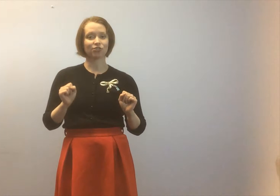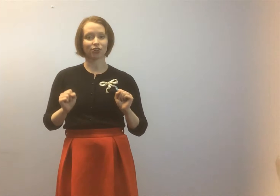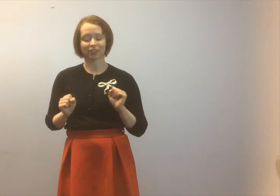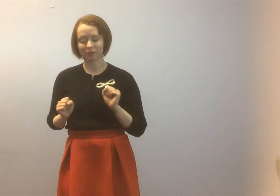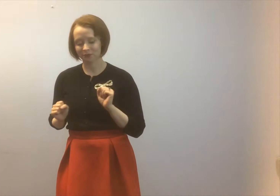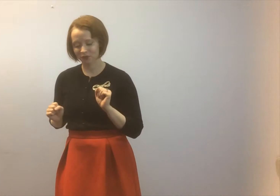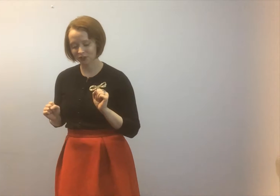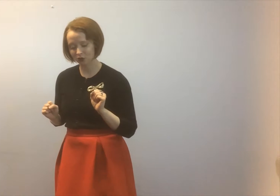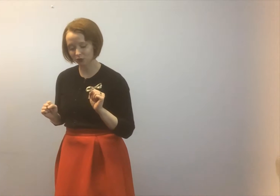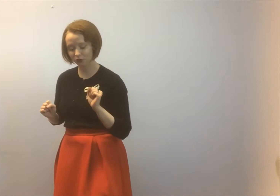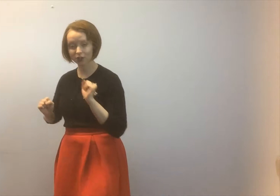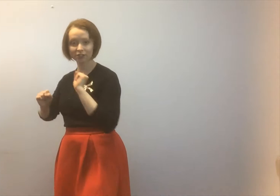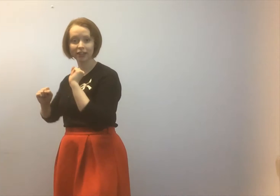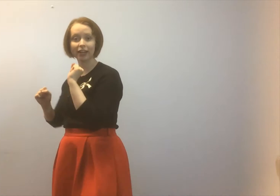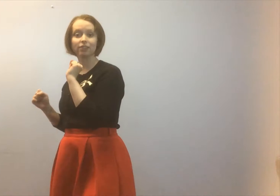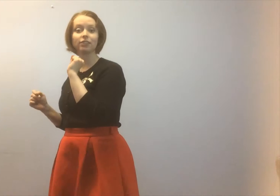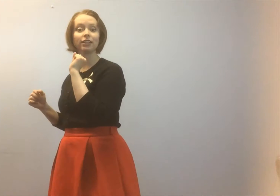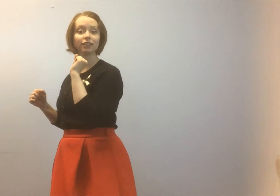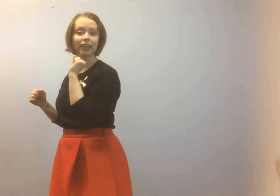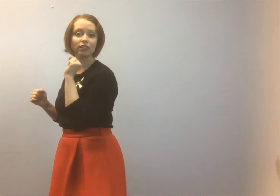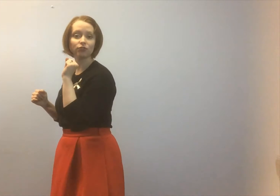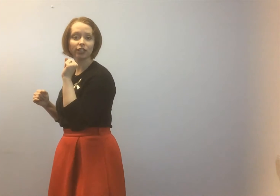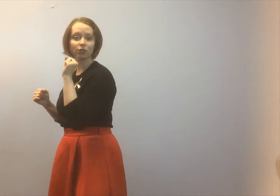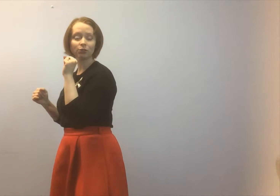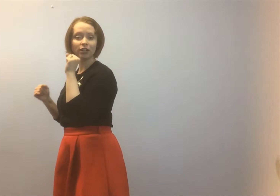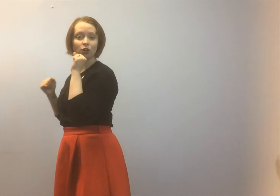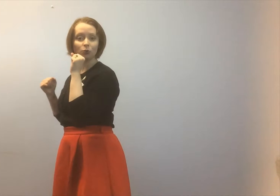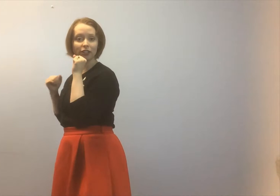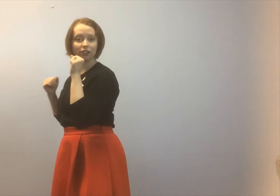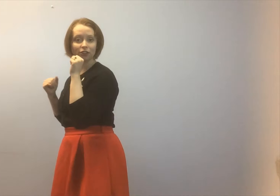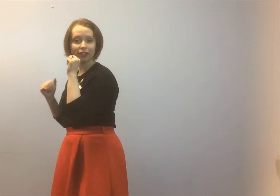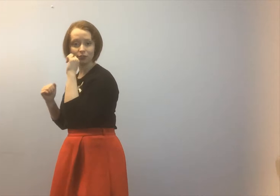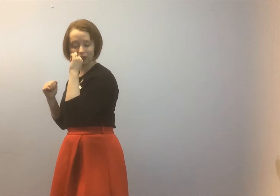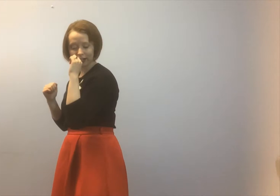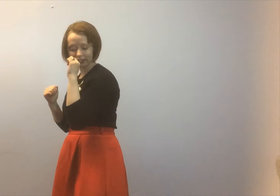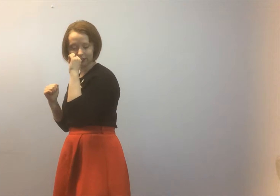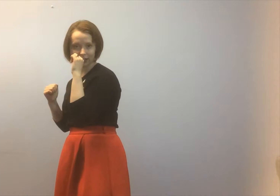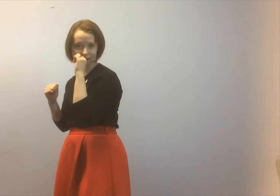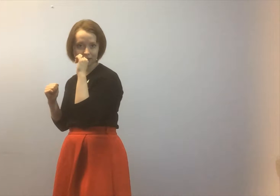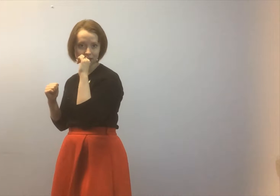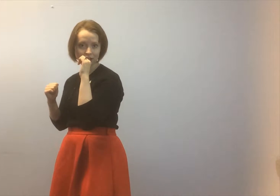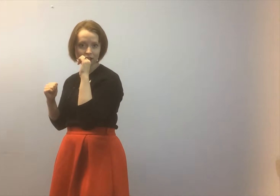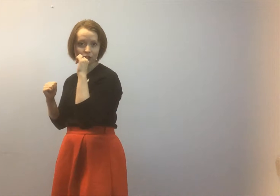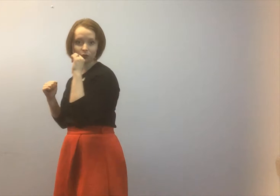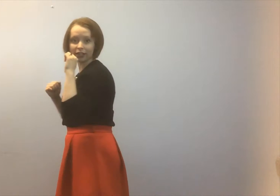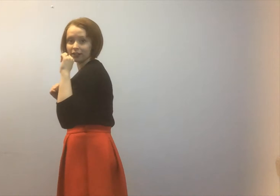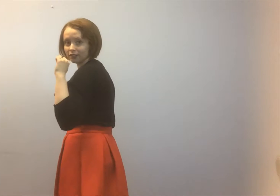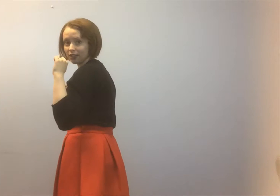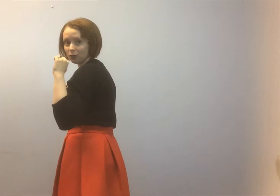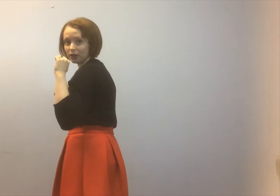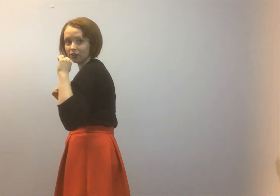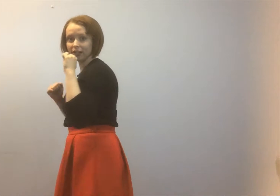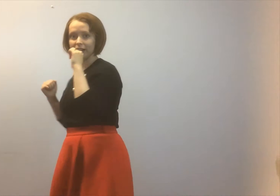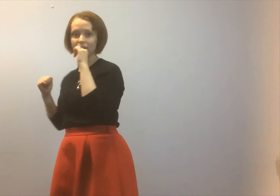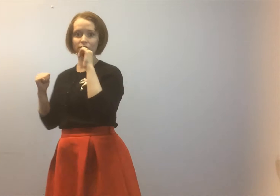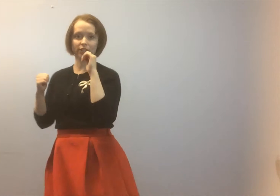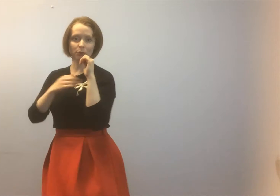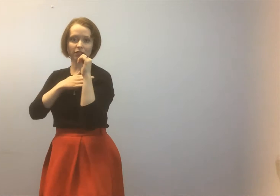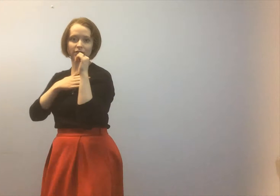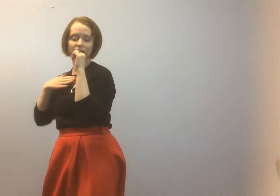started so first as in the last video we'll get in our nice fighting stance here so again not 180 degrees but this